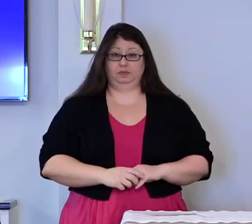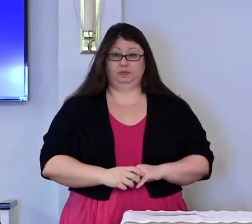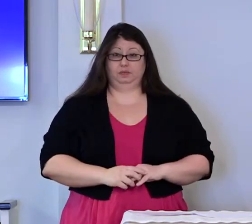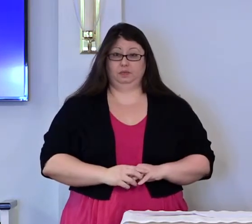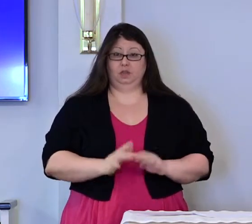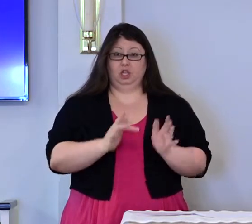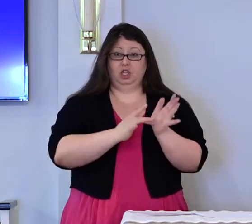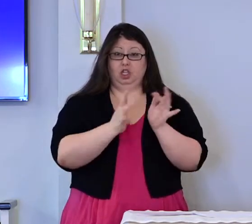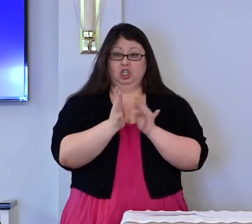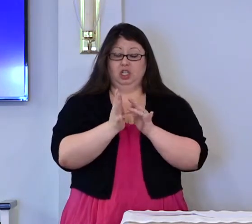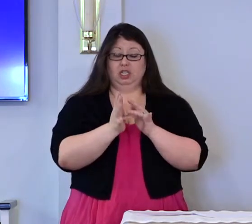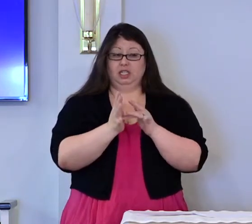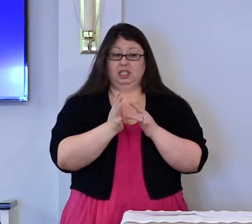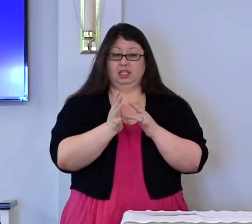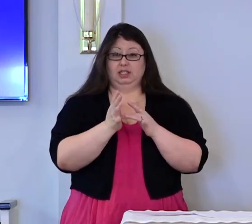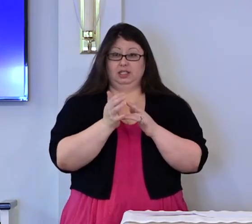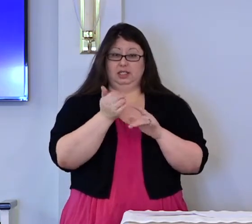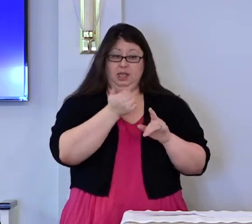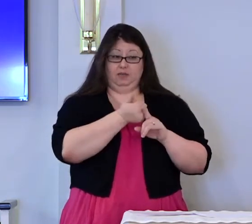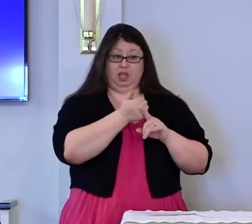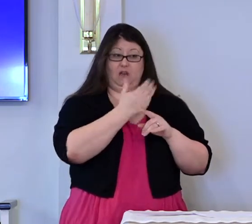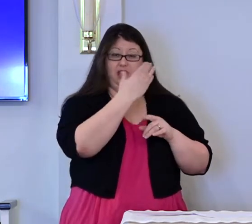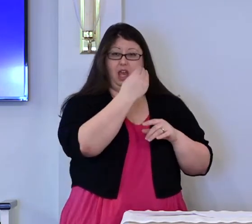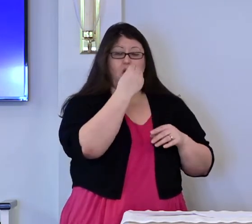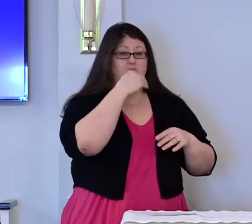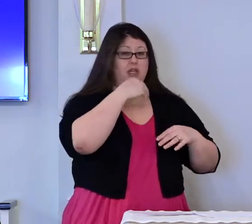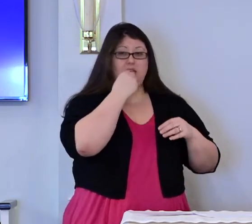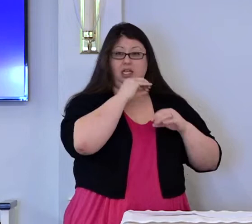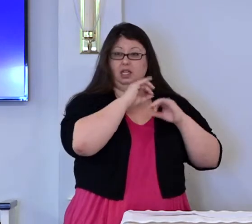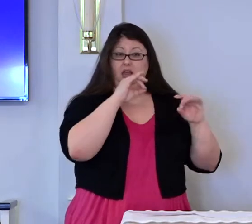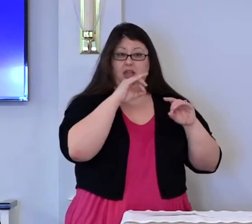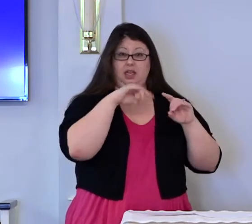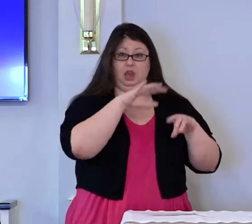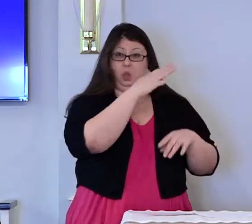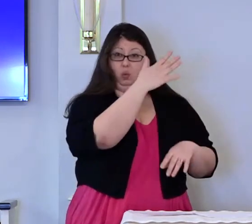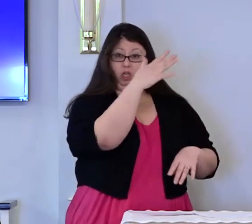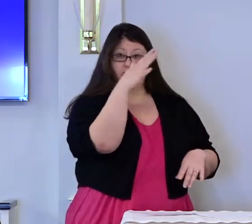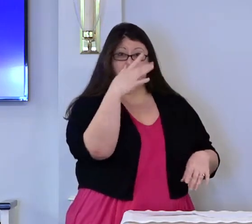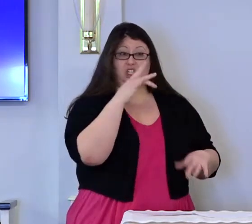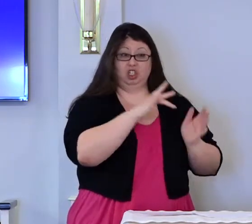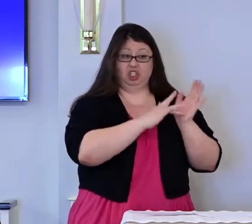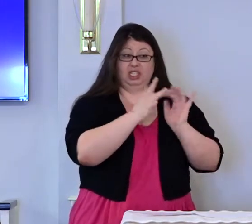Jesus is fasting in the wilderness and he is hungry.